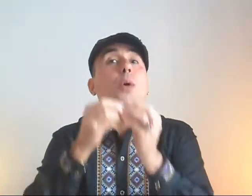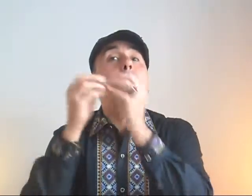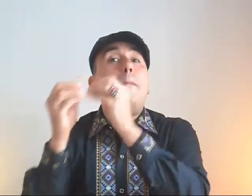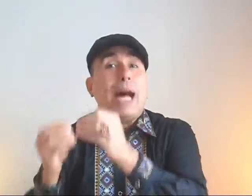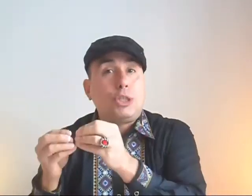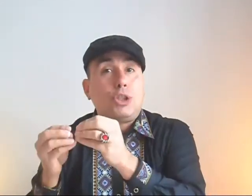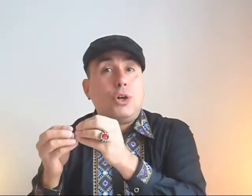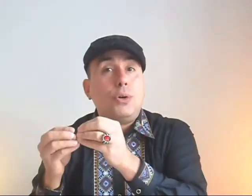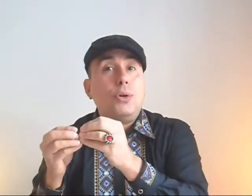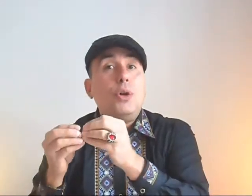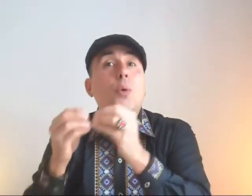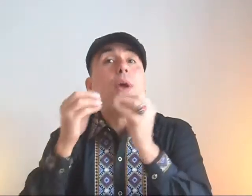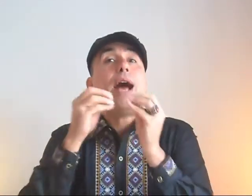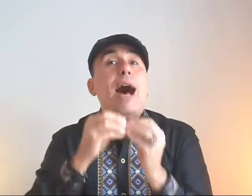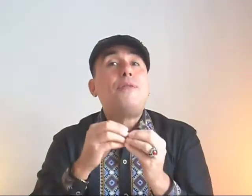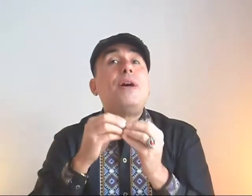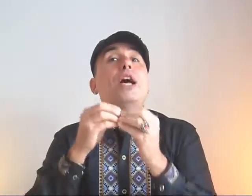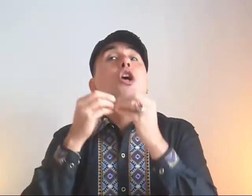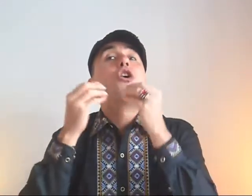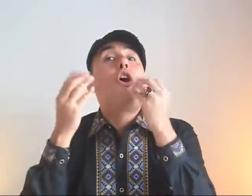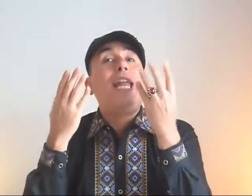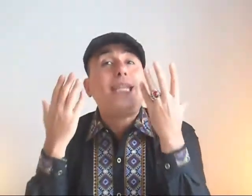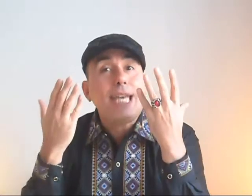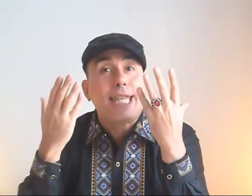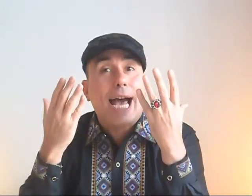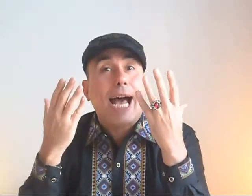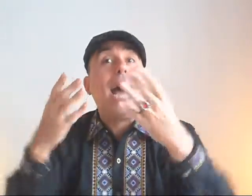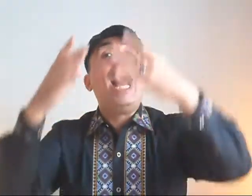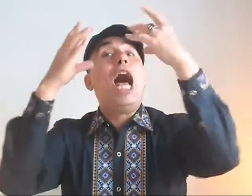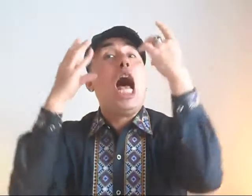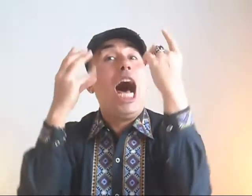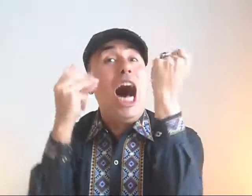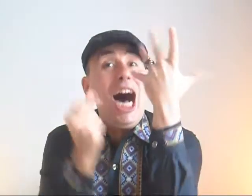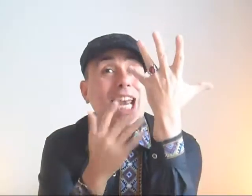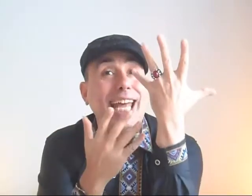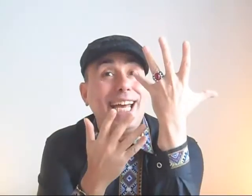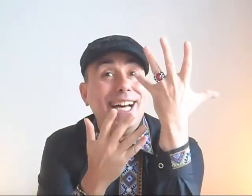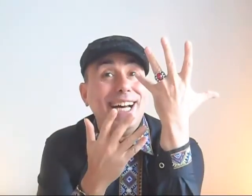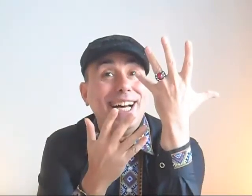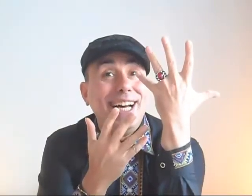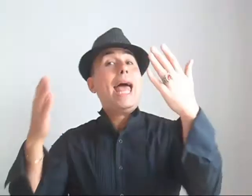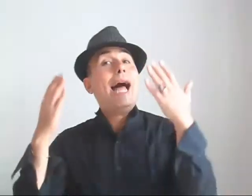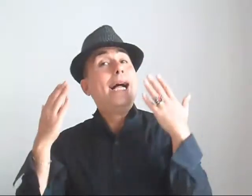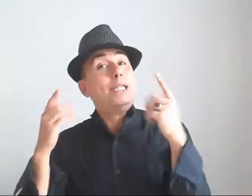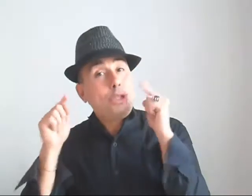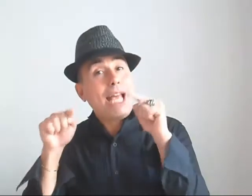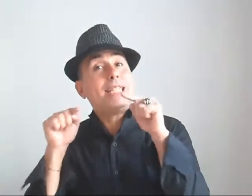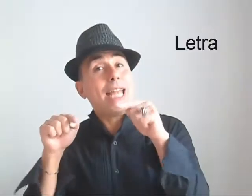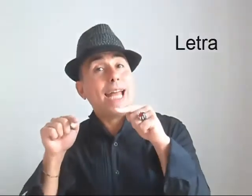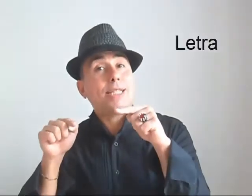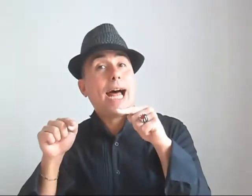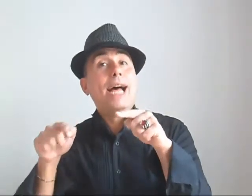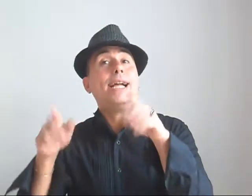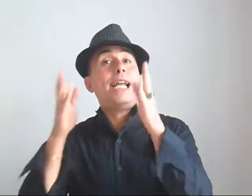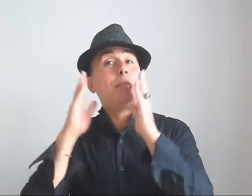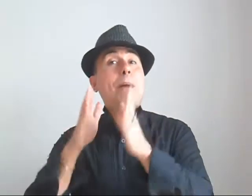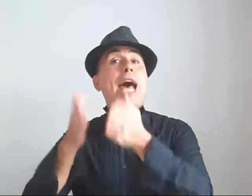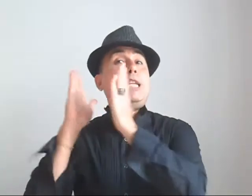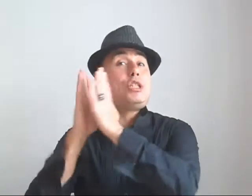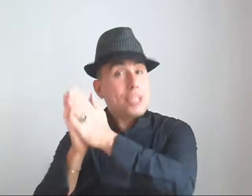macho. We have coletilla. Ale! Today's letter in Spanish